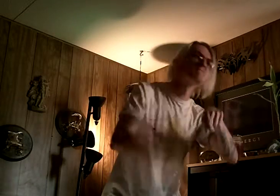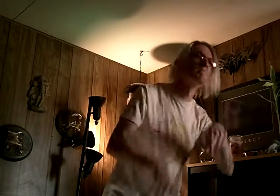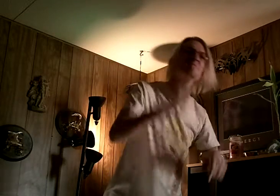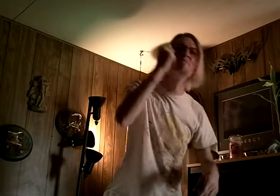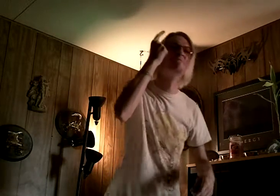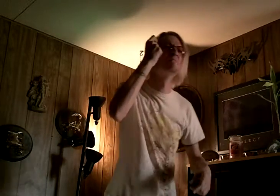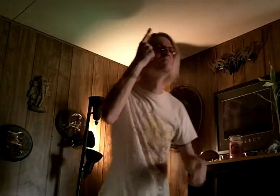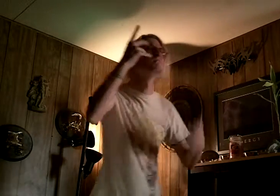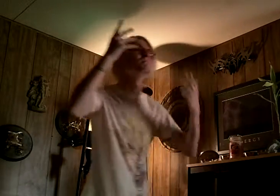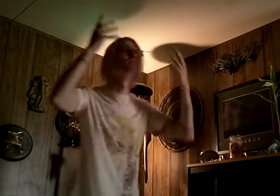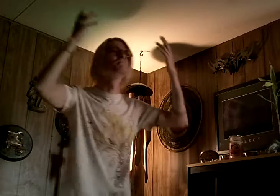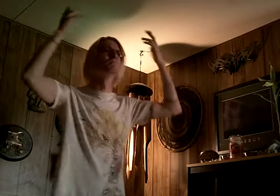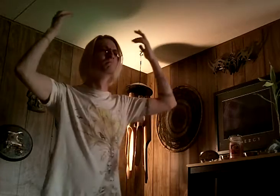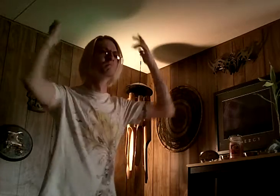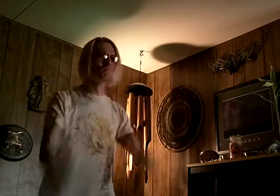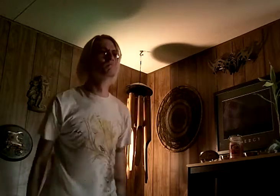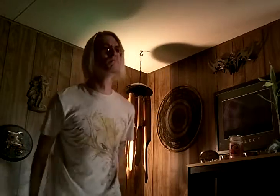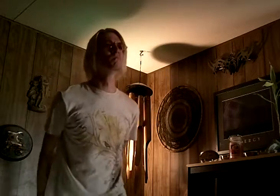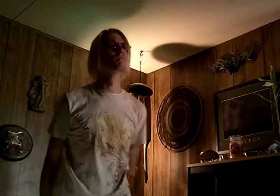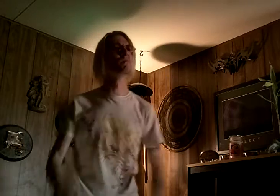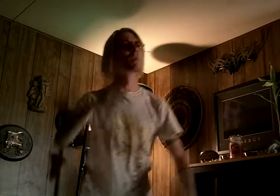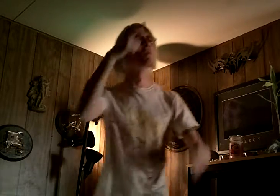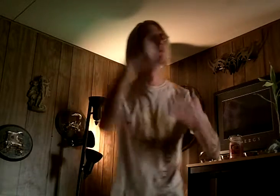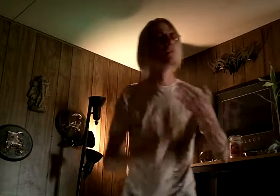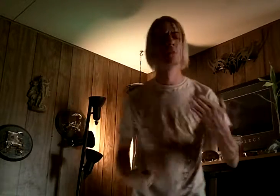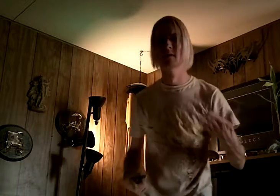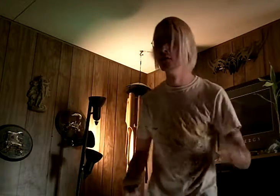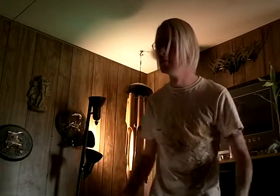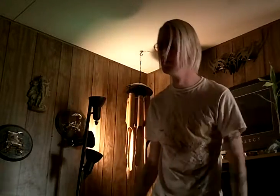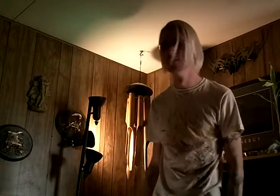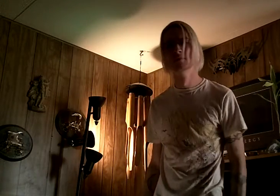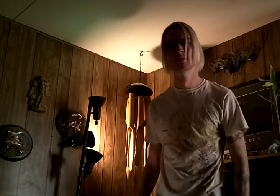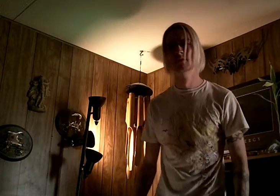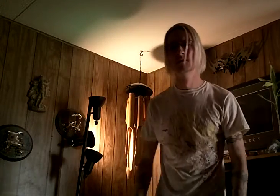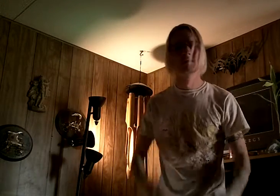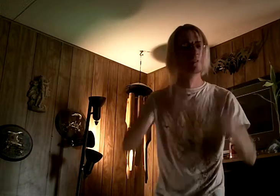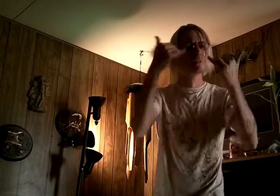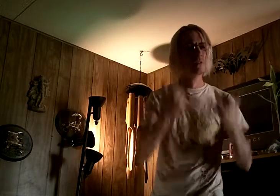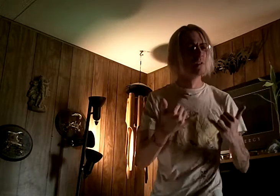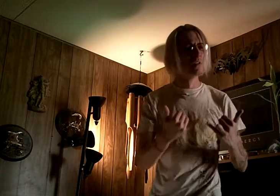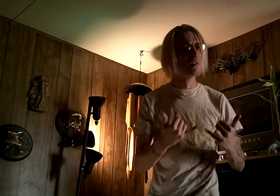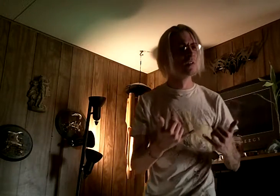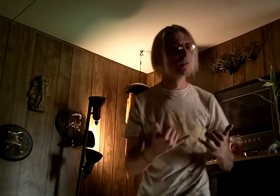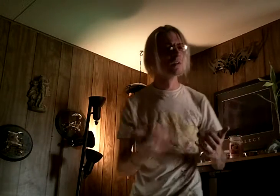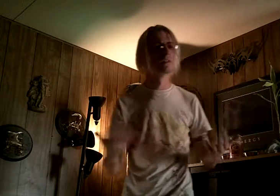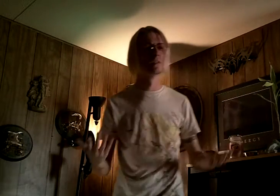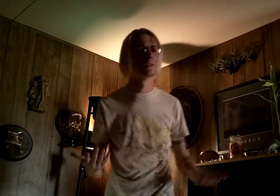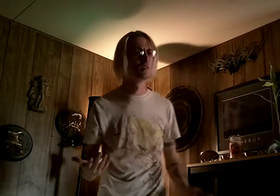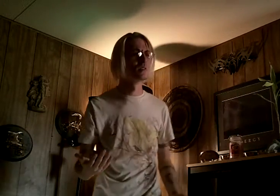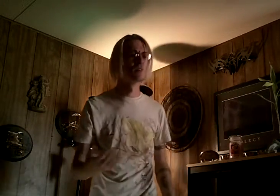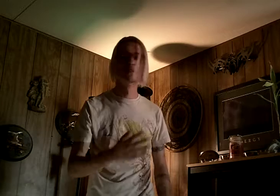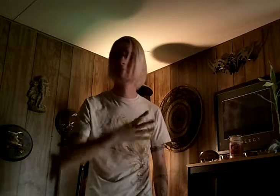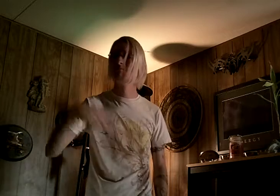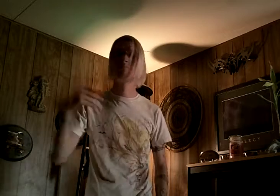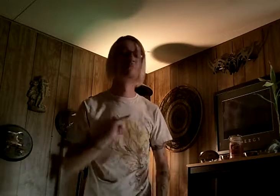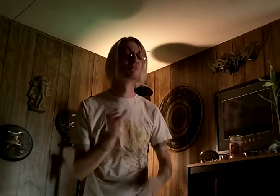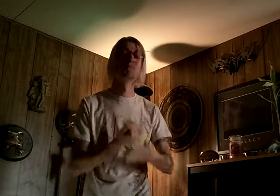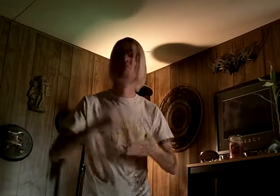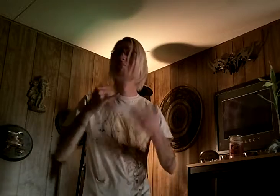figure it out What? Now I guess I'll just